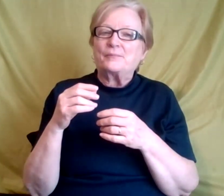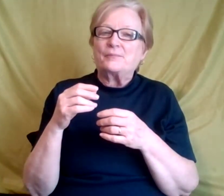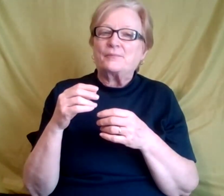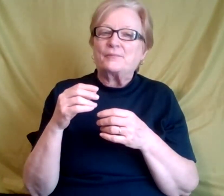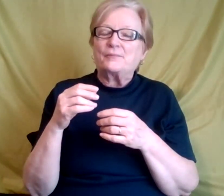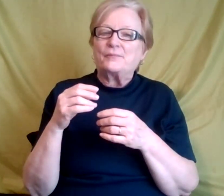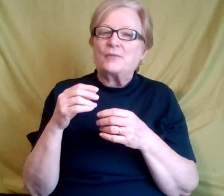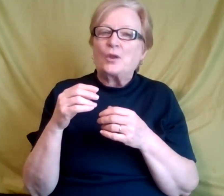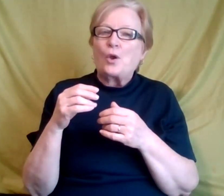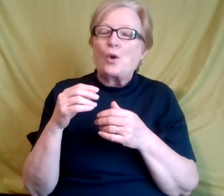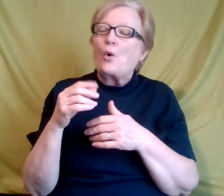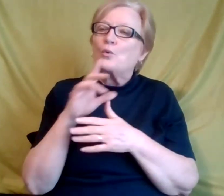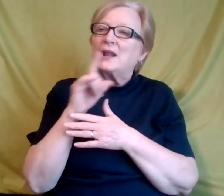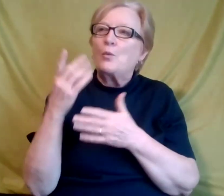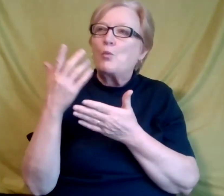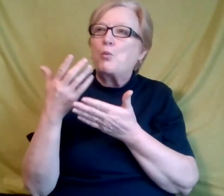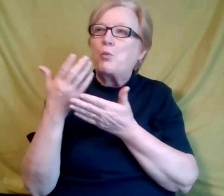what does, um,